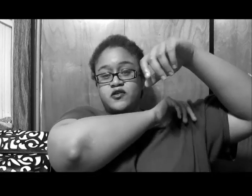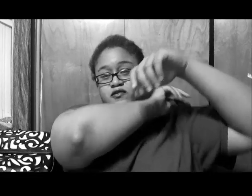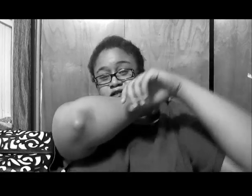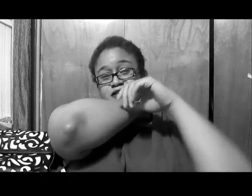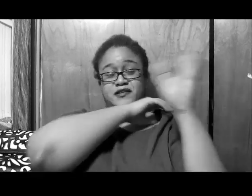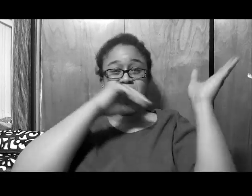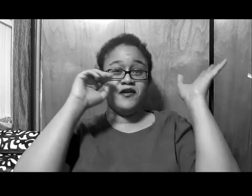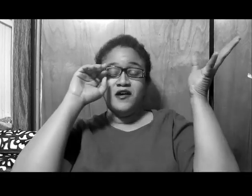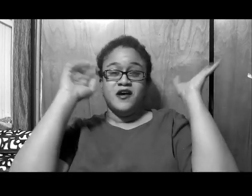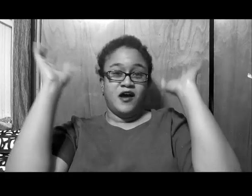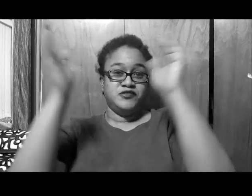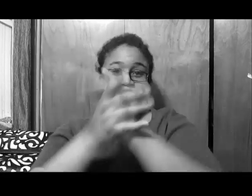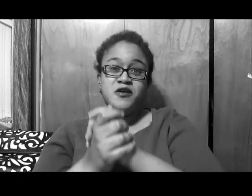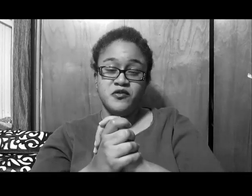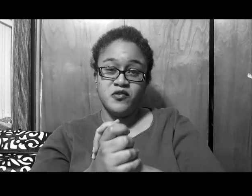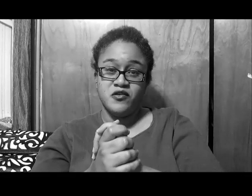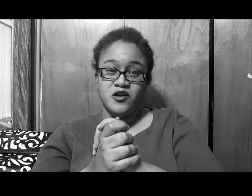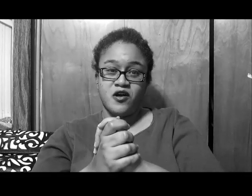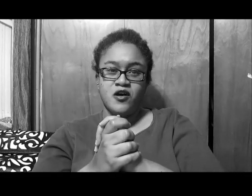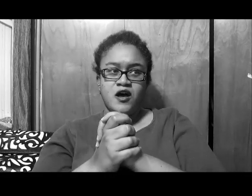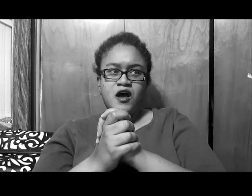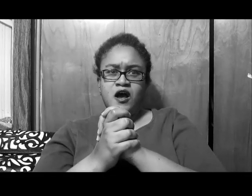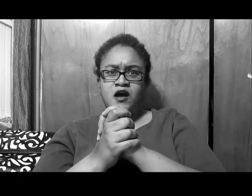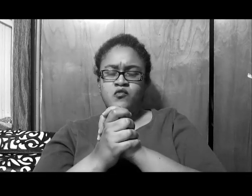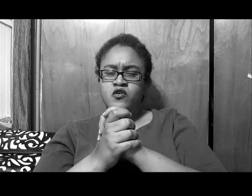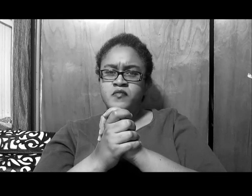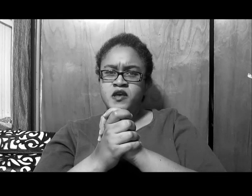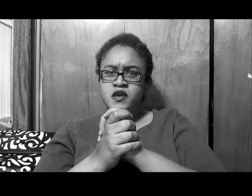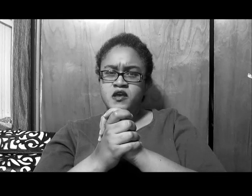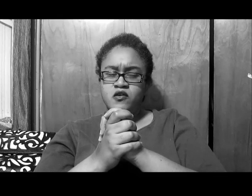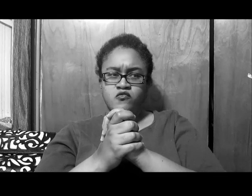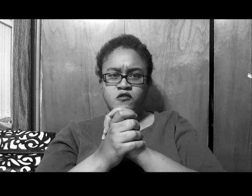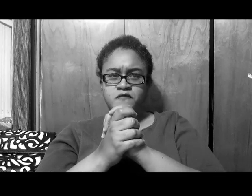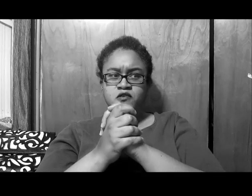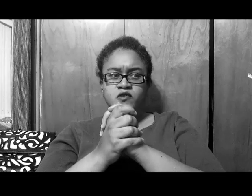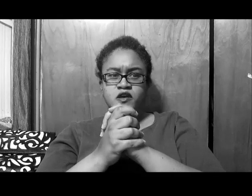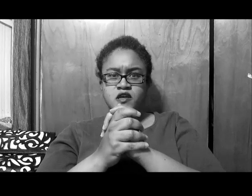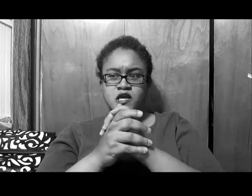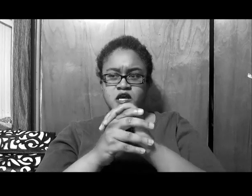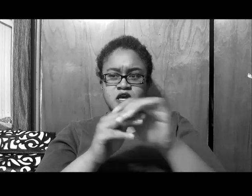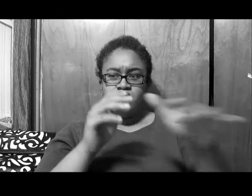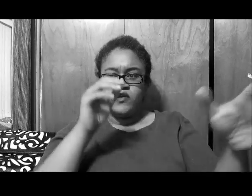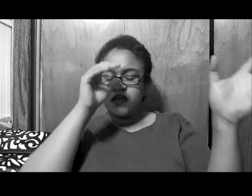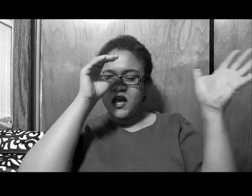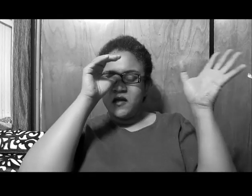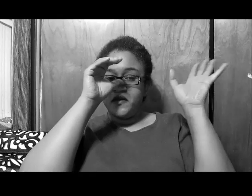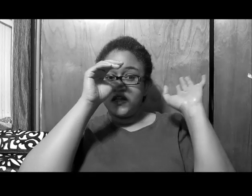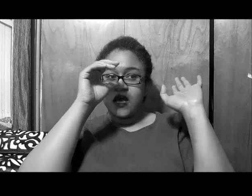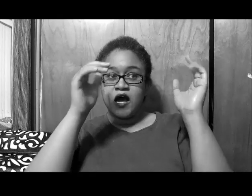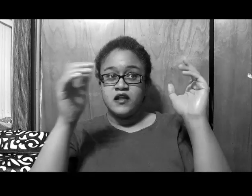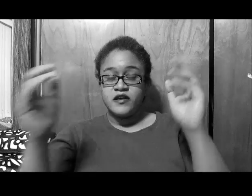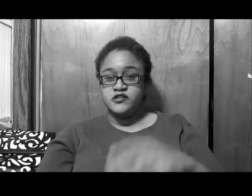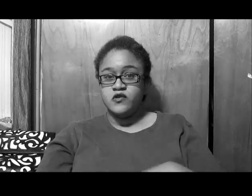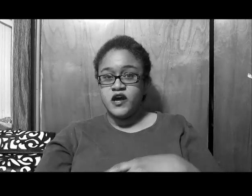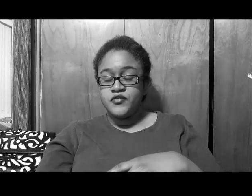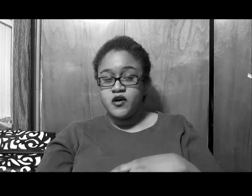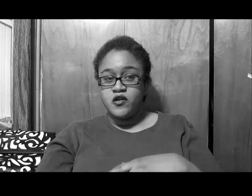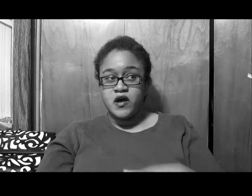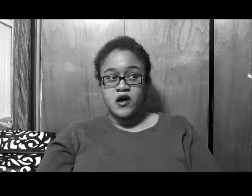here, I'm just keeping it real y'all, I will be reviewing, recapping the highlights of what I thought about